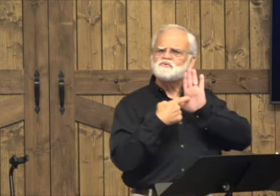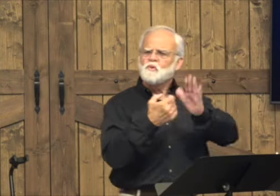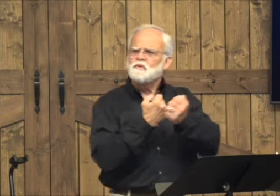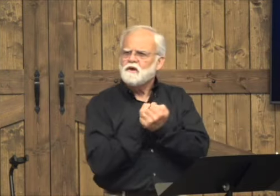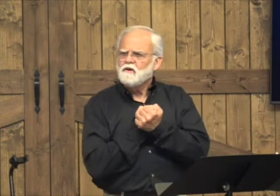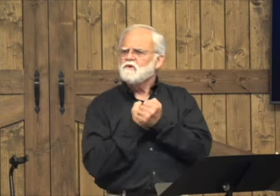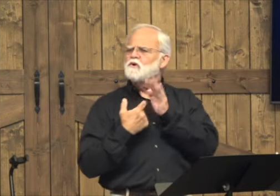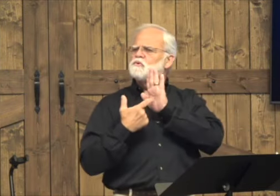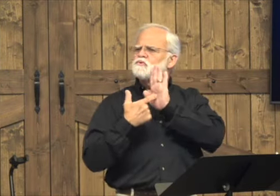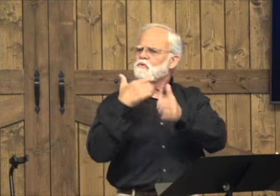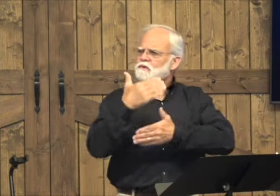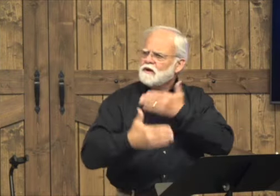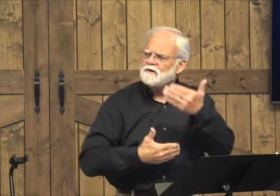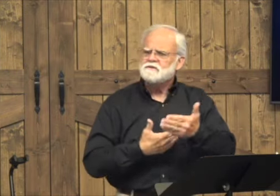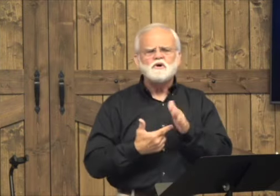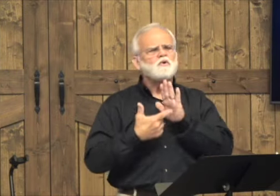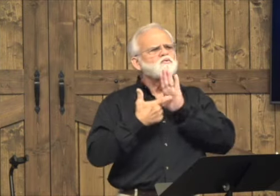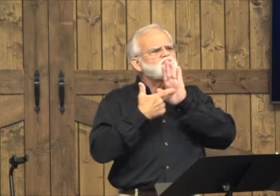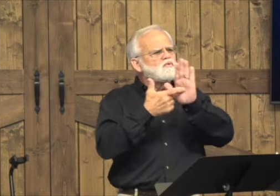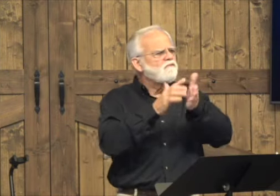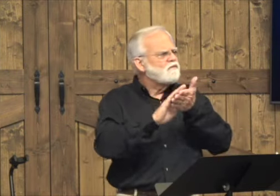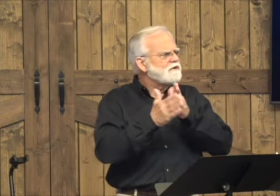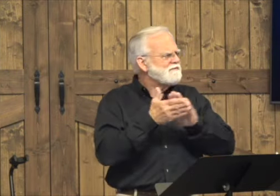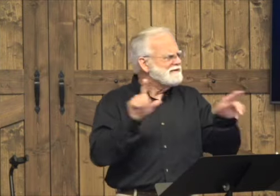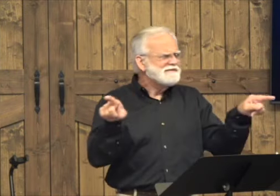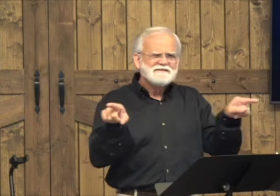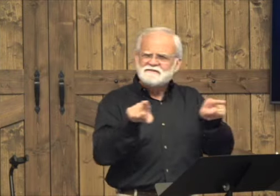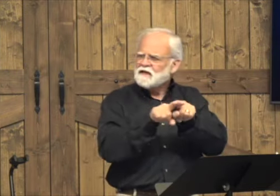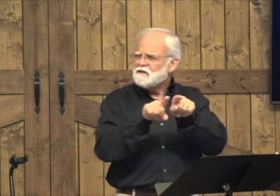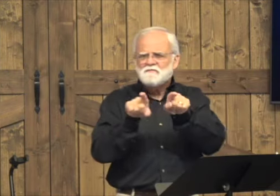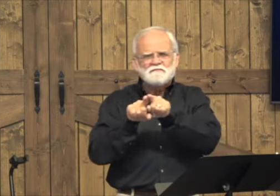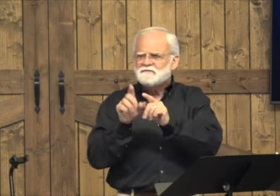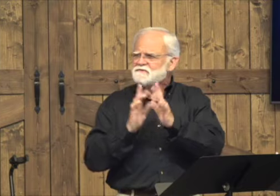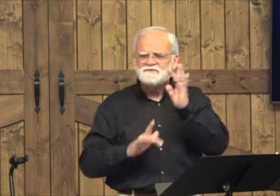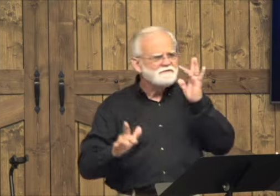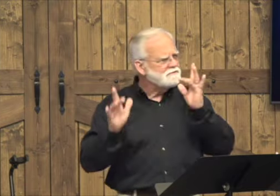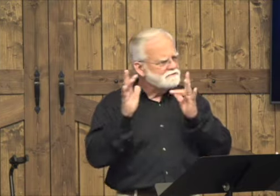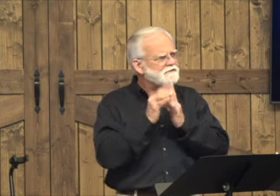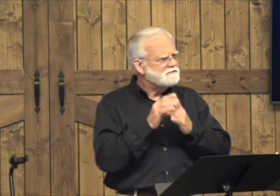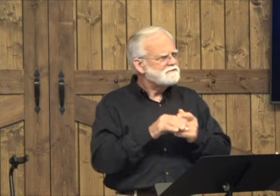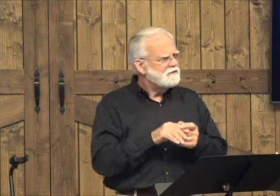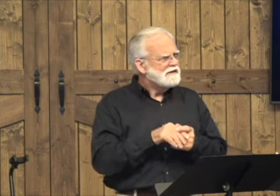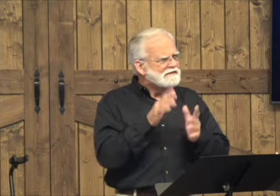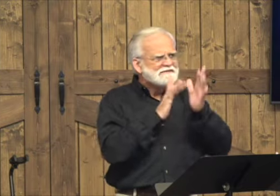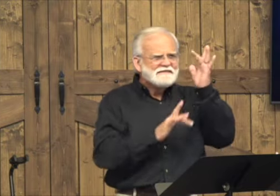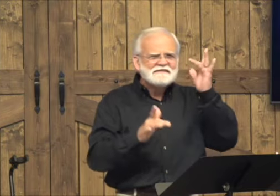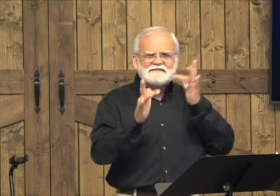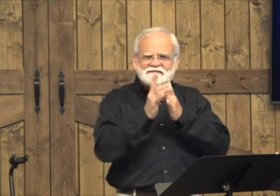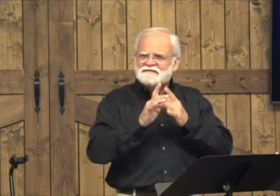We need to show love and kindness and forgiveness, just like Jesus is.